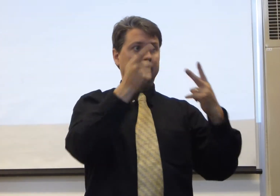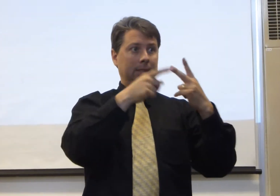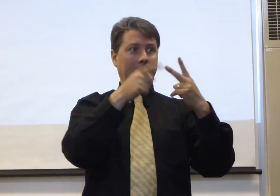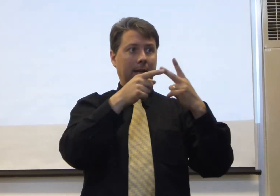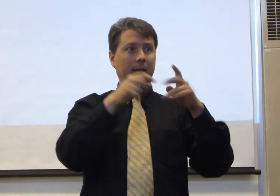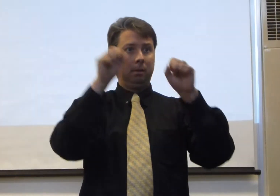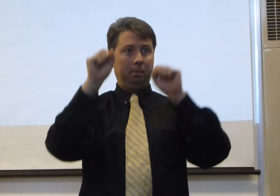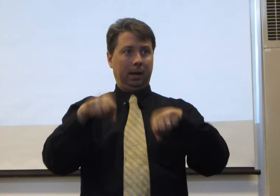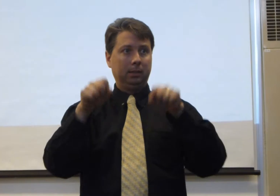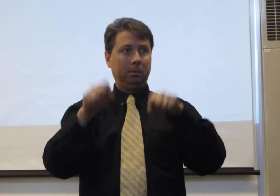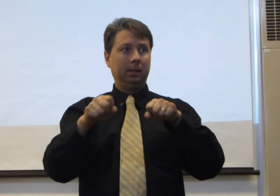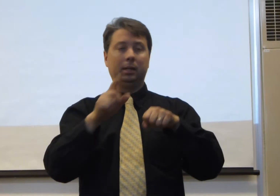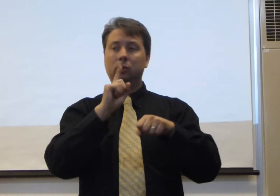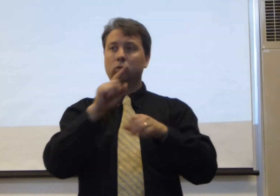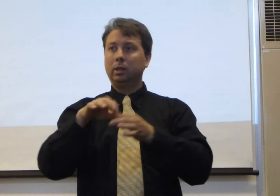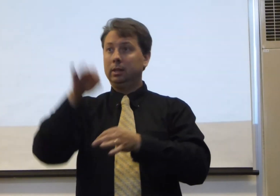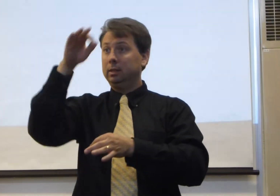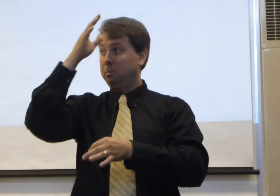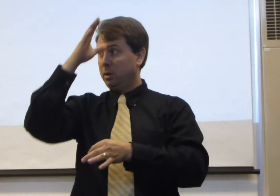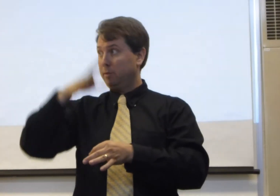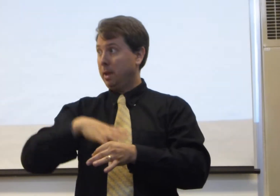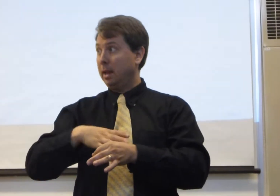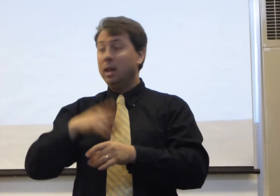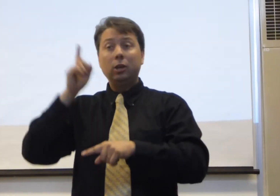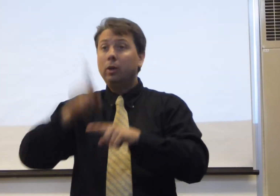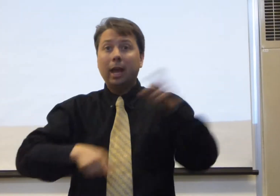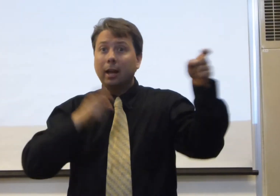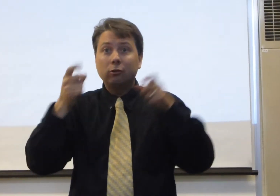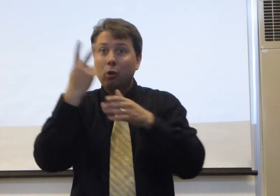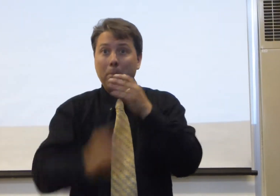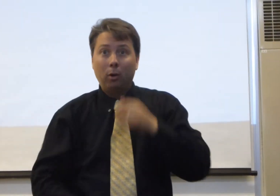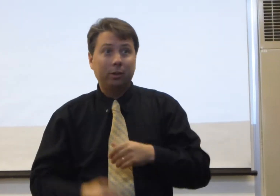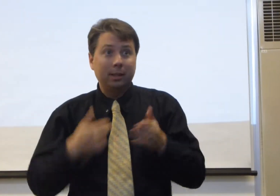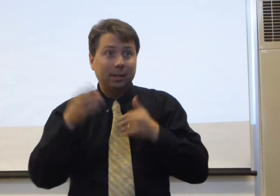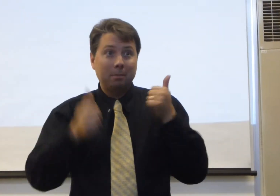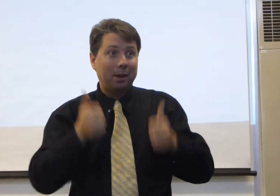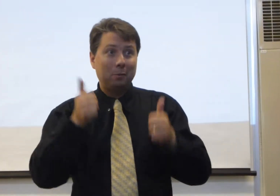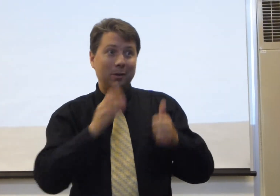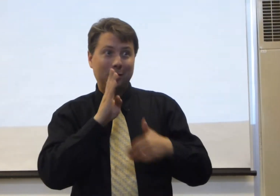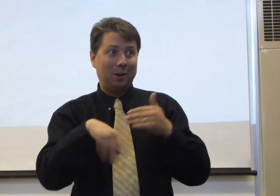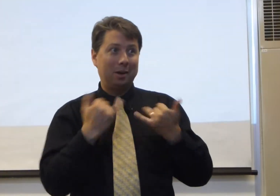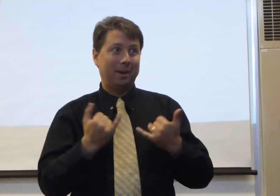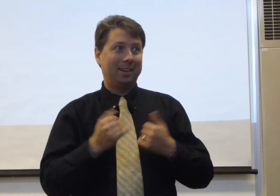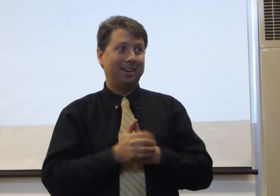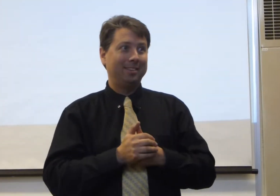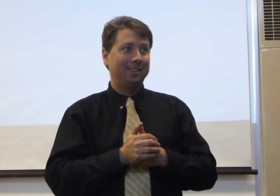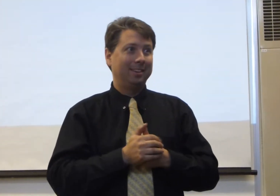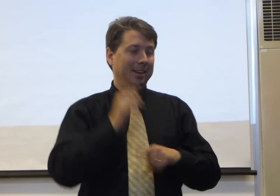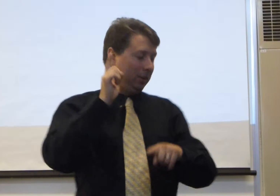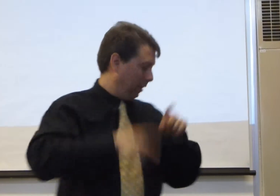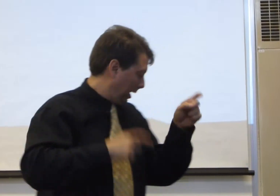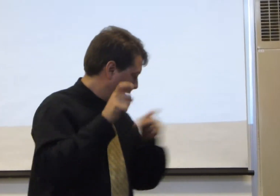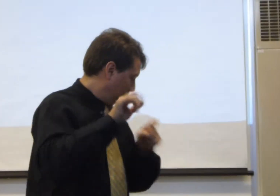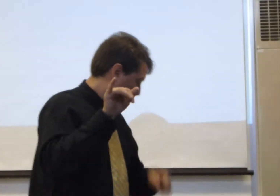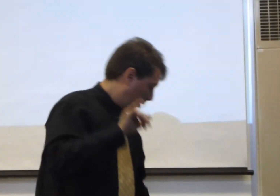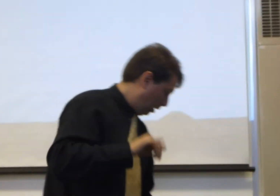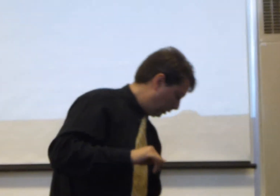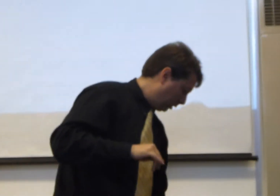second possibility is really the spirit of a man. You can't control both, it doesn't matter which you talk about. You can't control also,